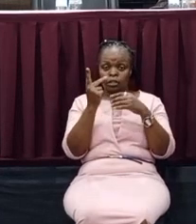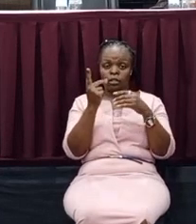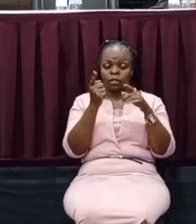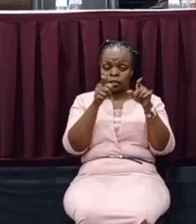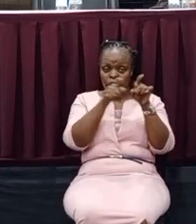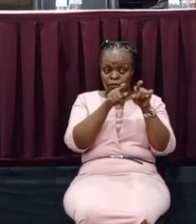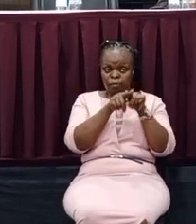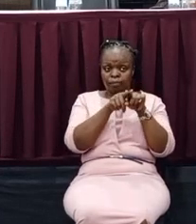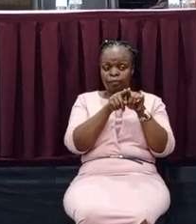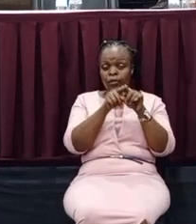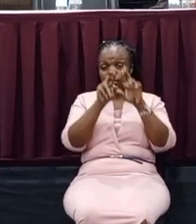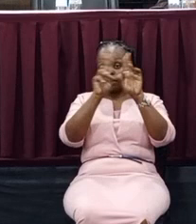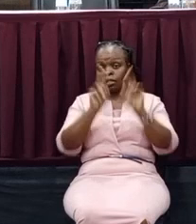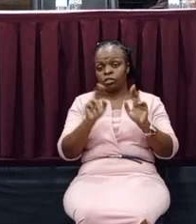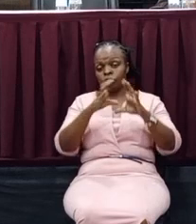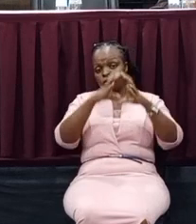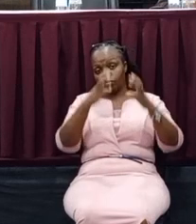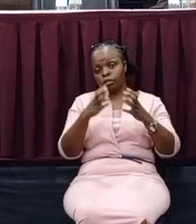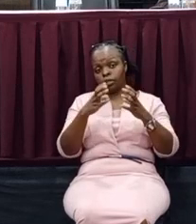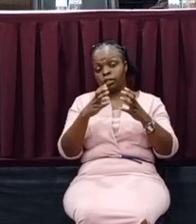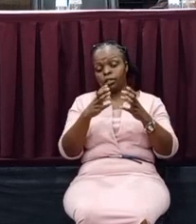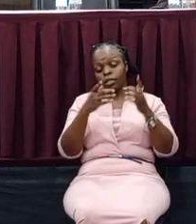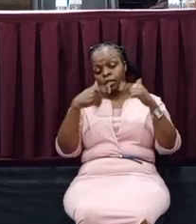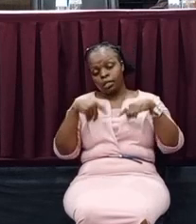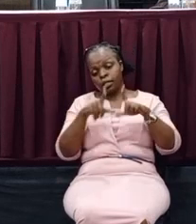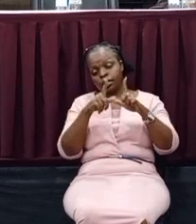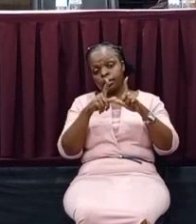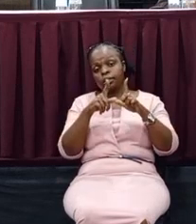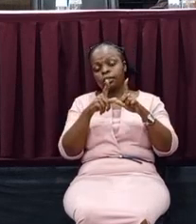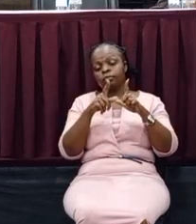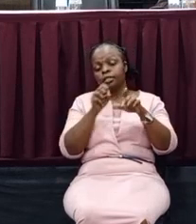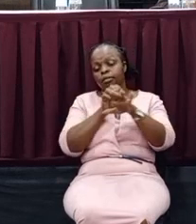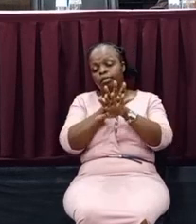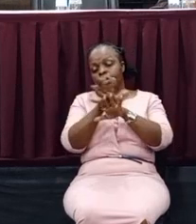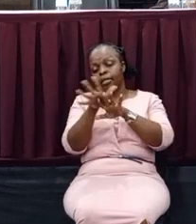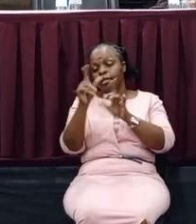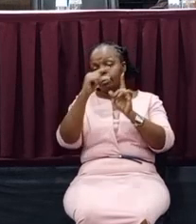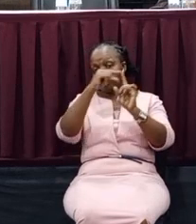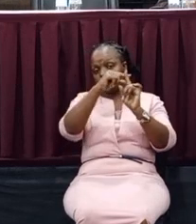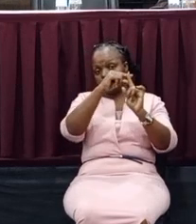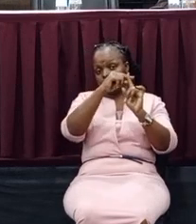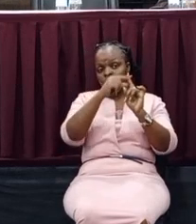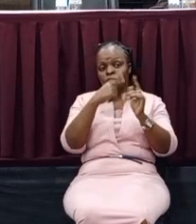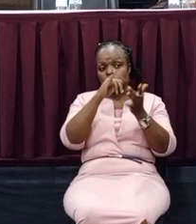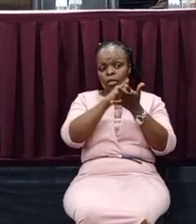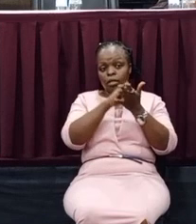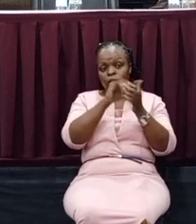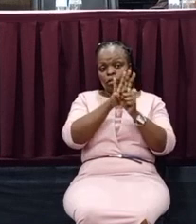the international community. Let's spread the message so that a lot of people understand what is